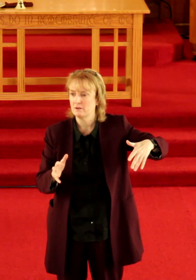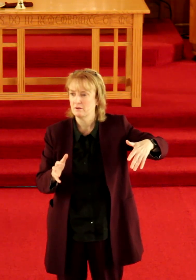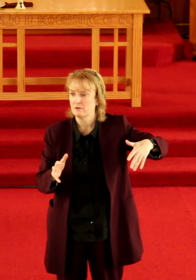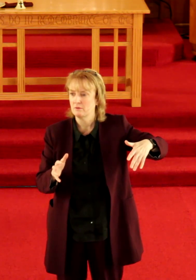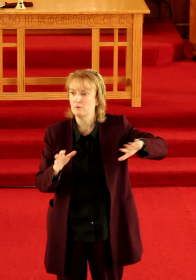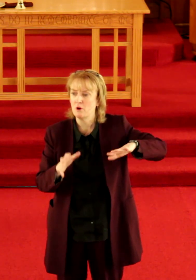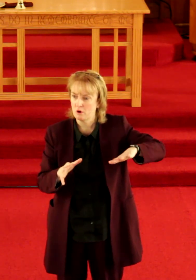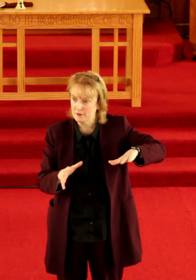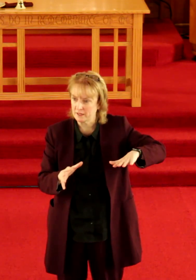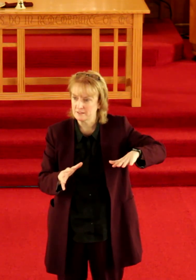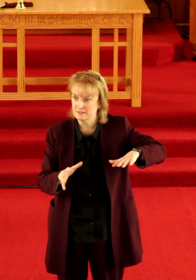We're harming it.